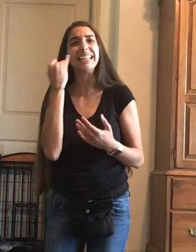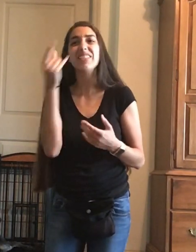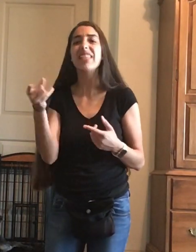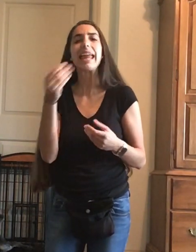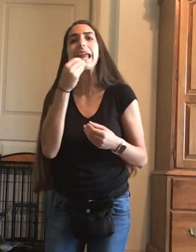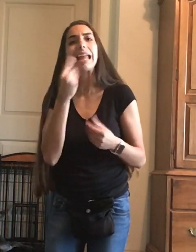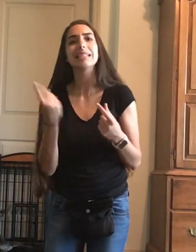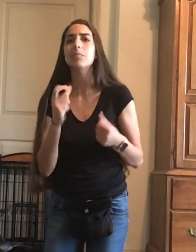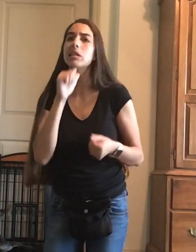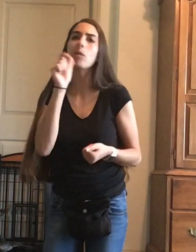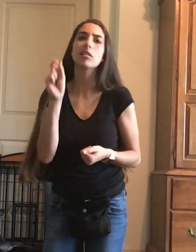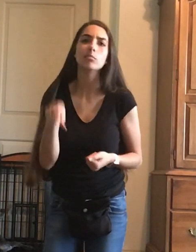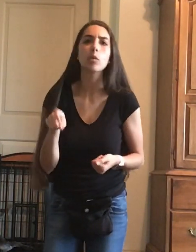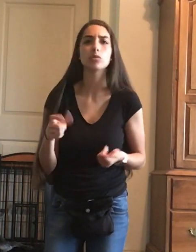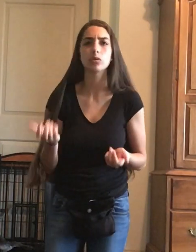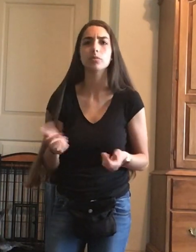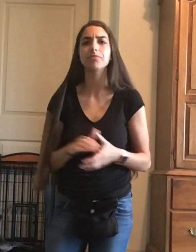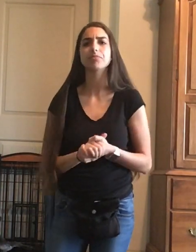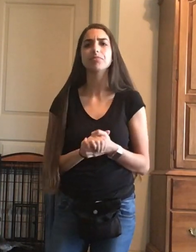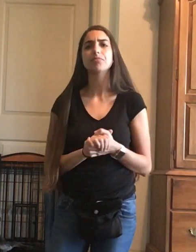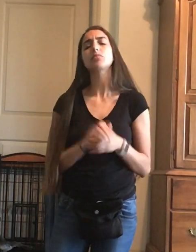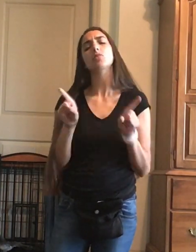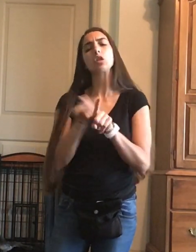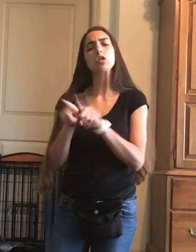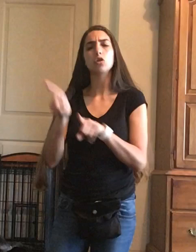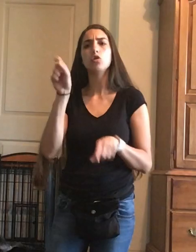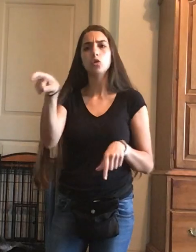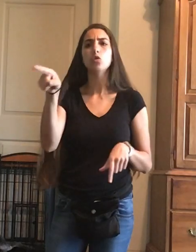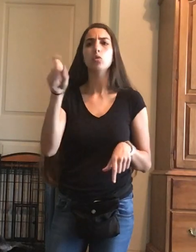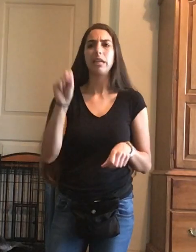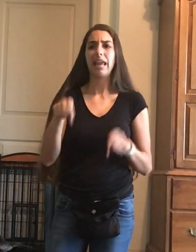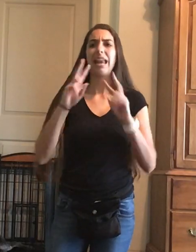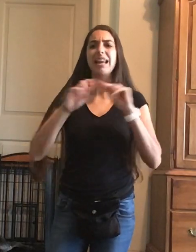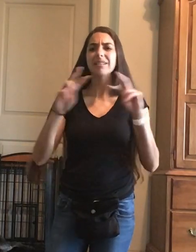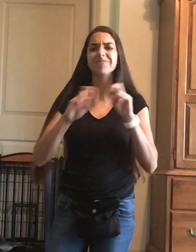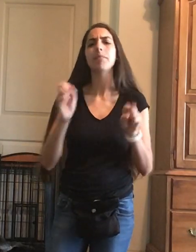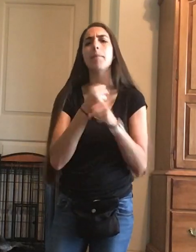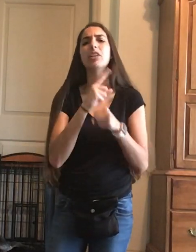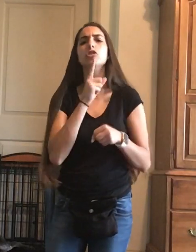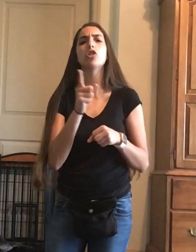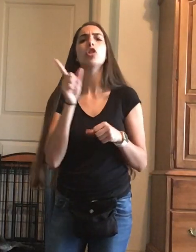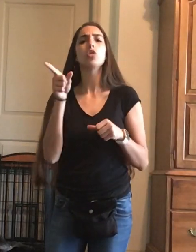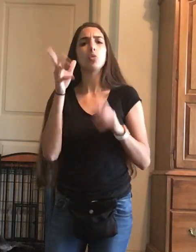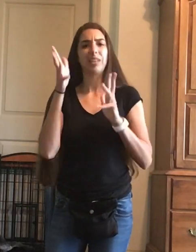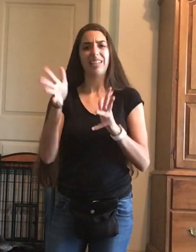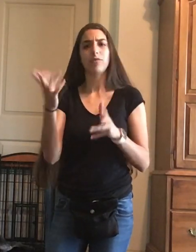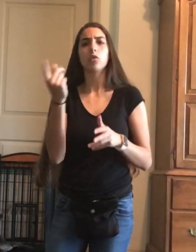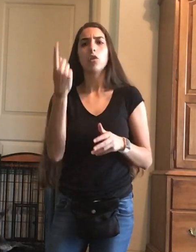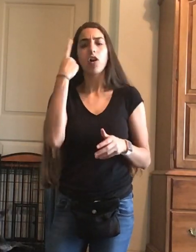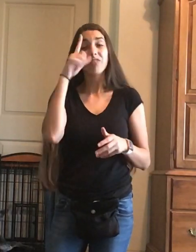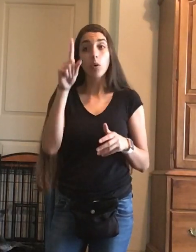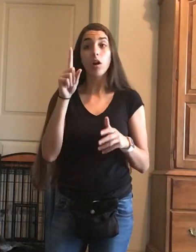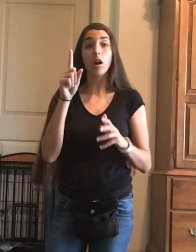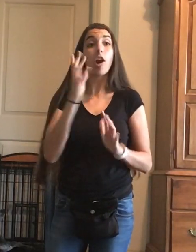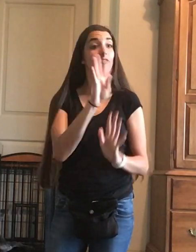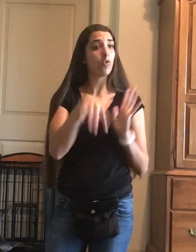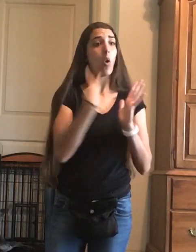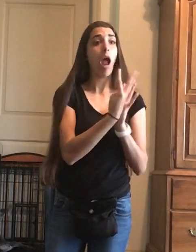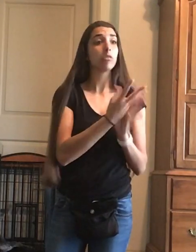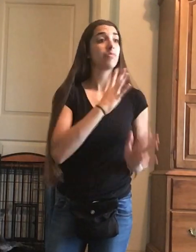camera and see if they ate something that they weren't supposed to. Also, you might want to analyze and make sure that you're leaving your dog for the right amount of